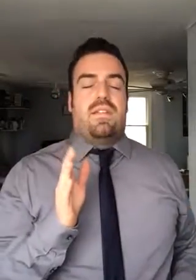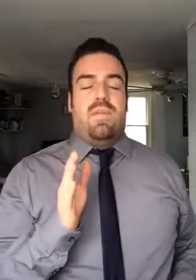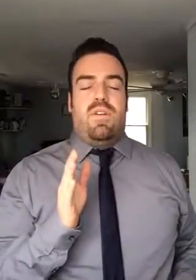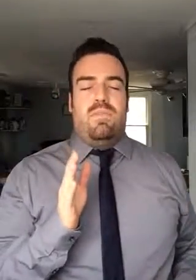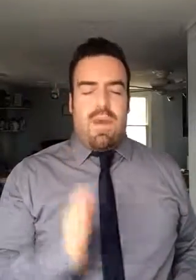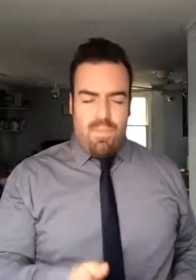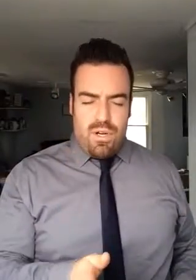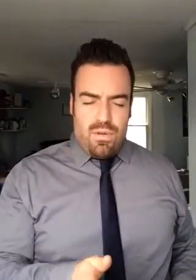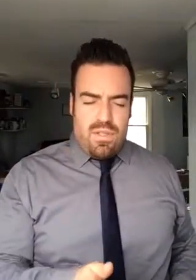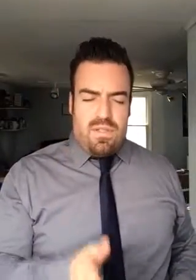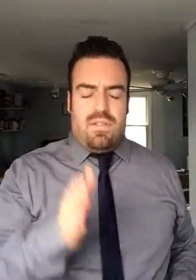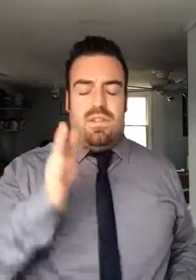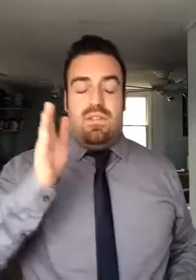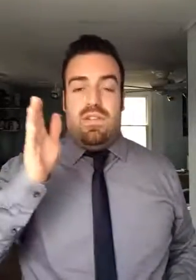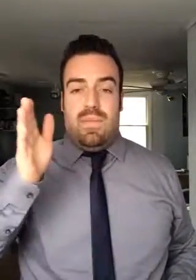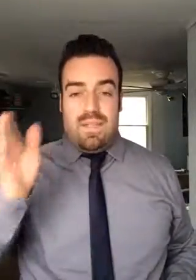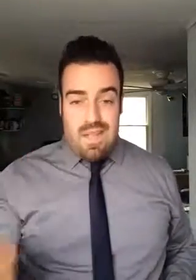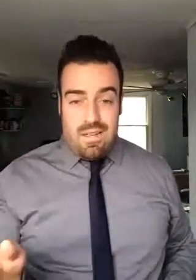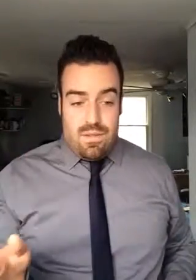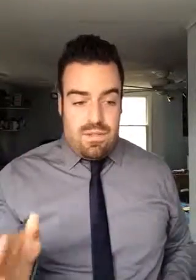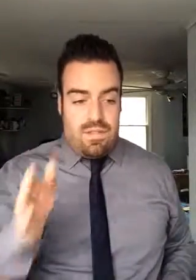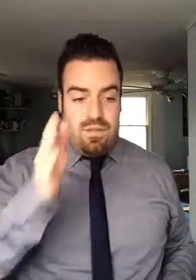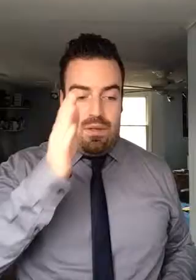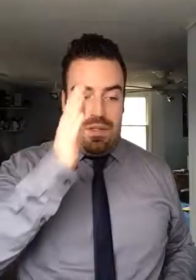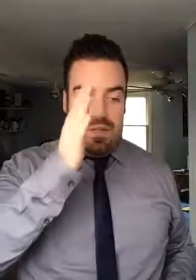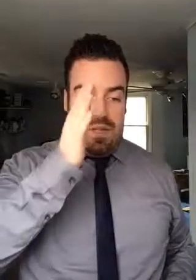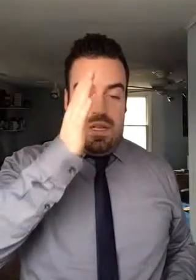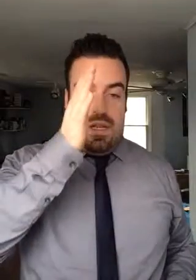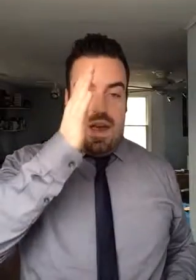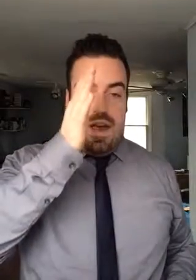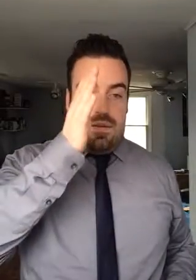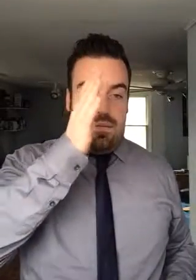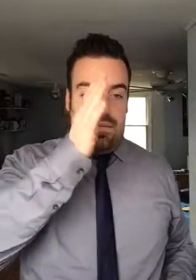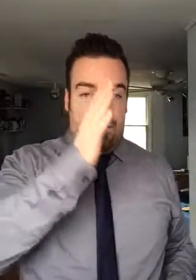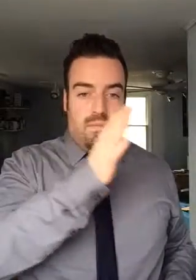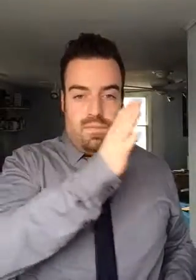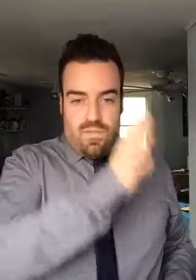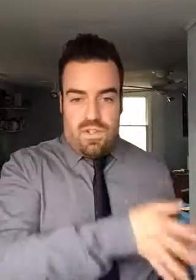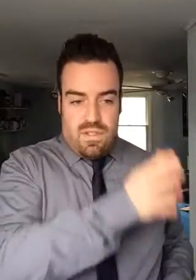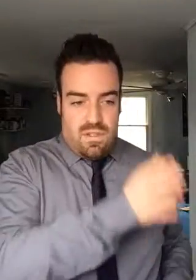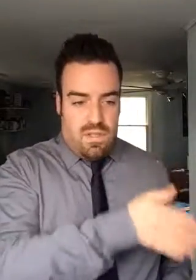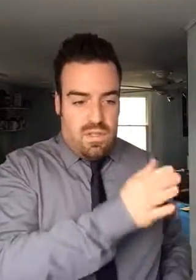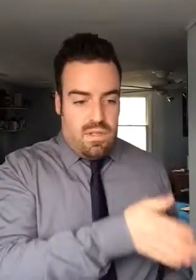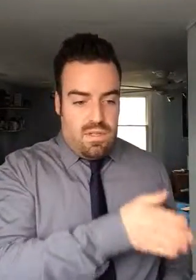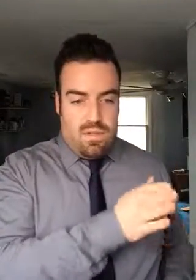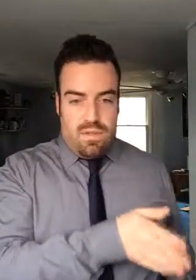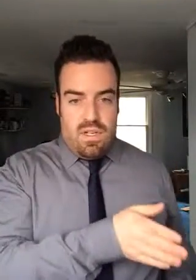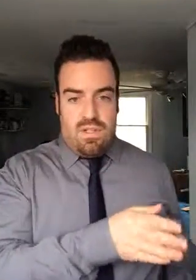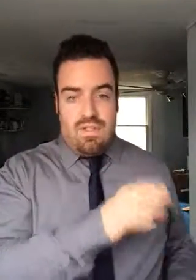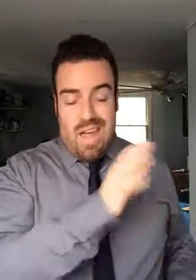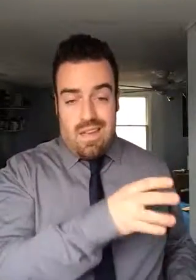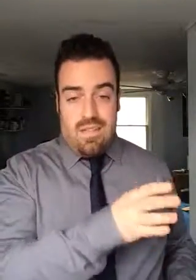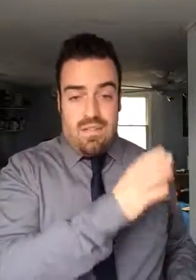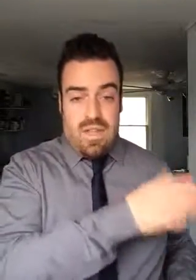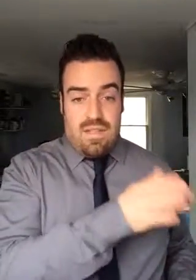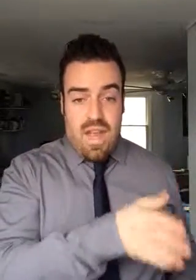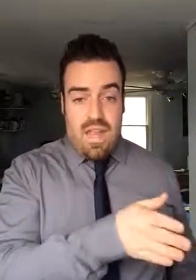semimembranosis, semitendinosis. So it's, first is the sartorius, the S, so it's SA.